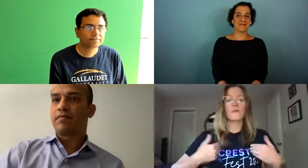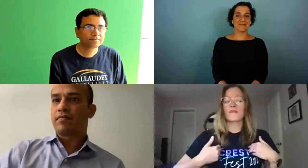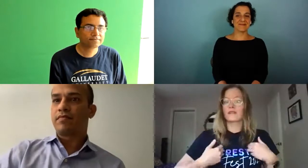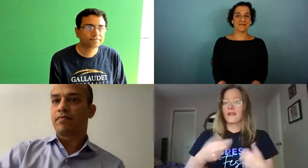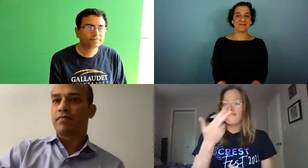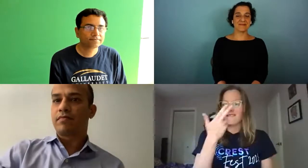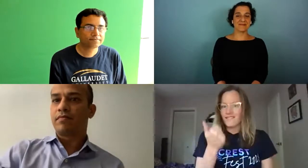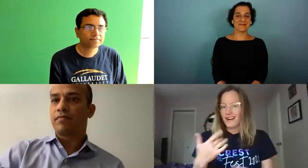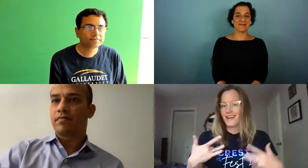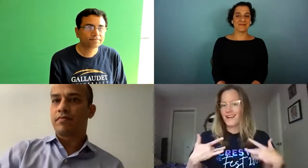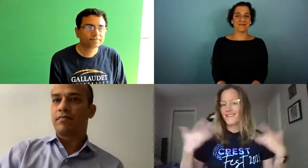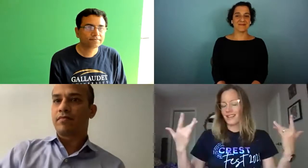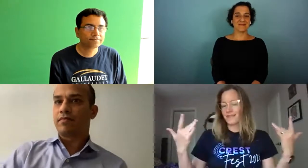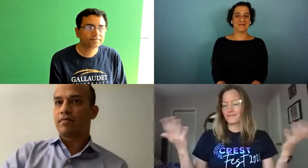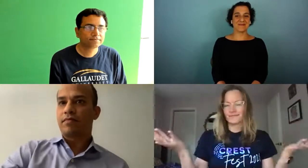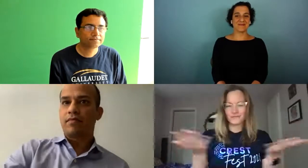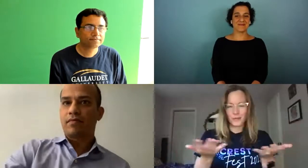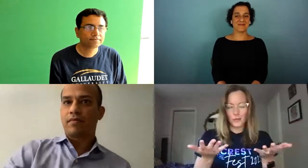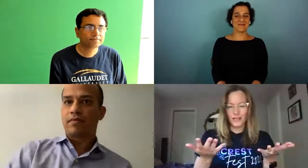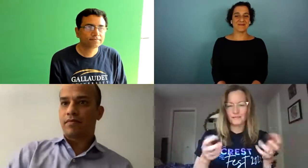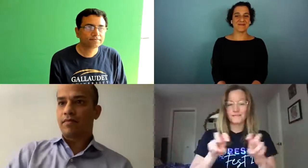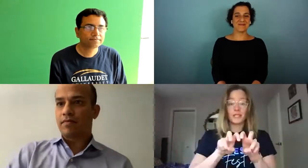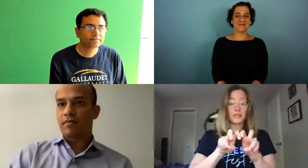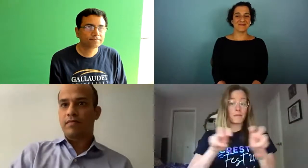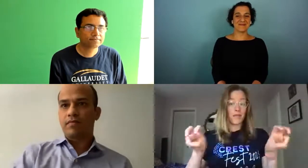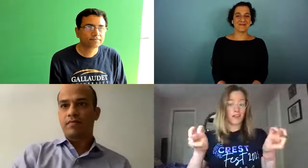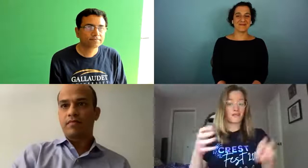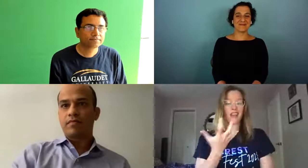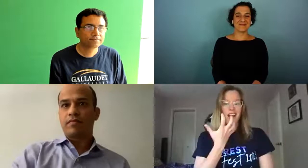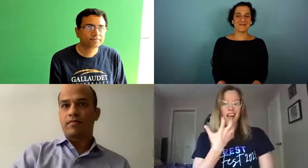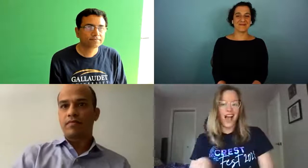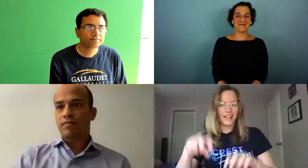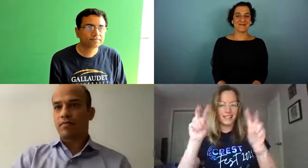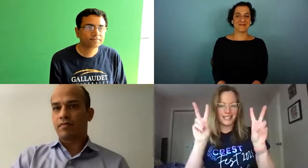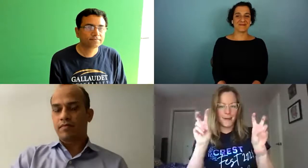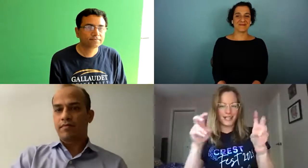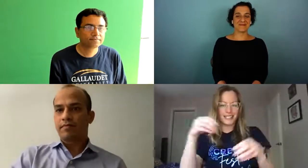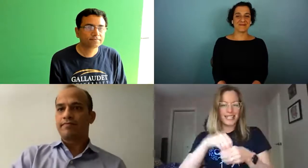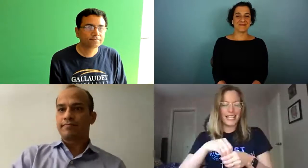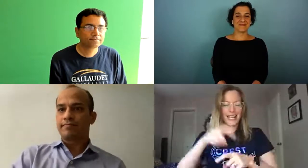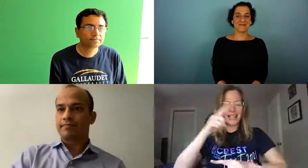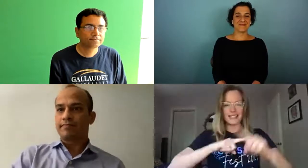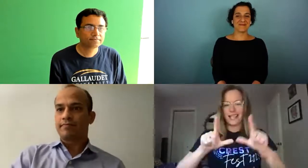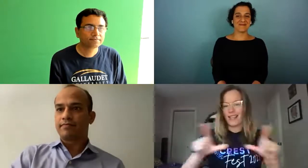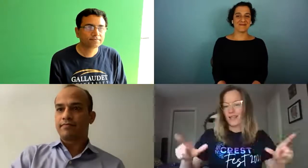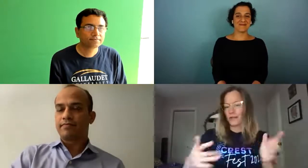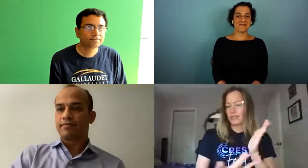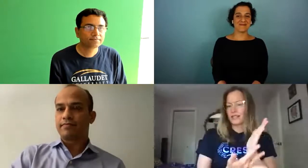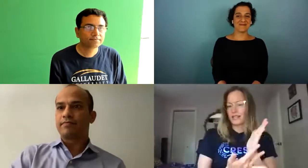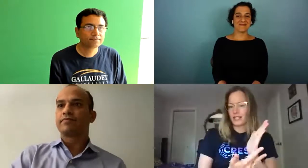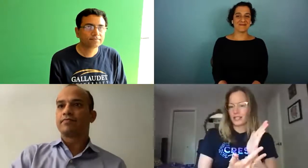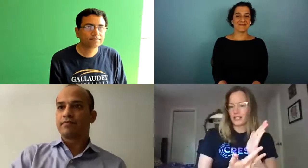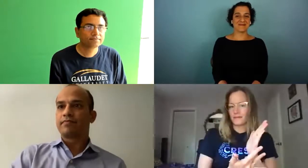next tuesday we have what we expect to be a very fun event it'll be a panel